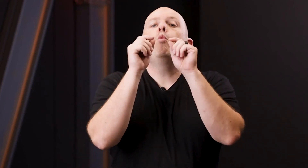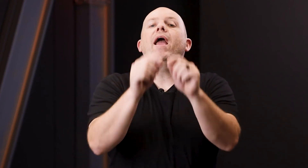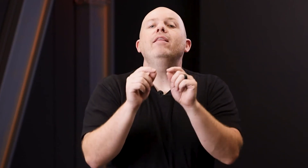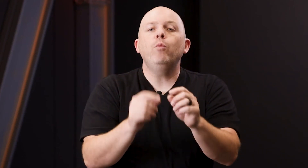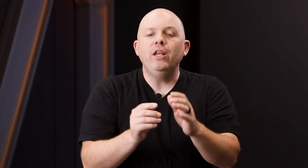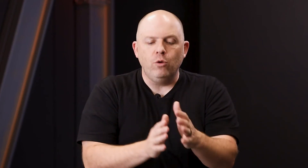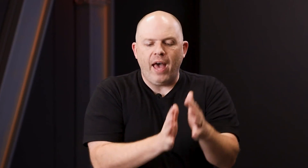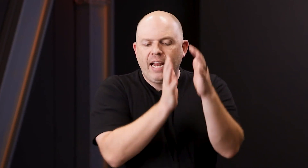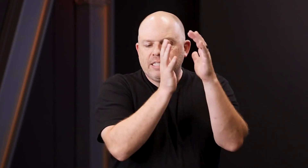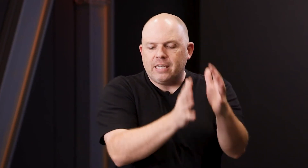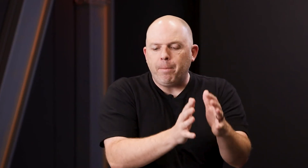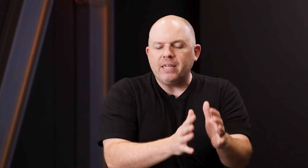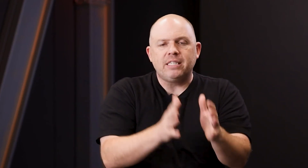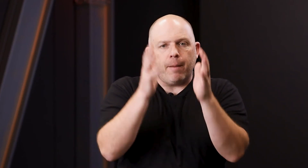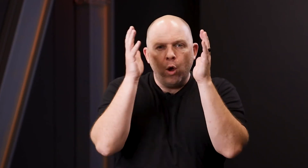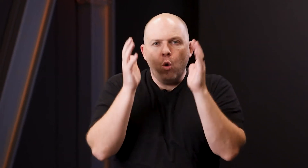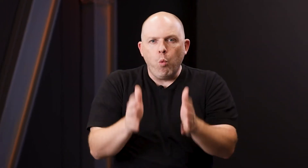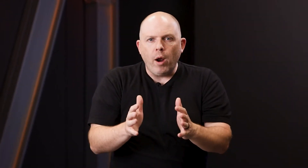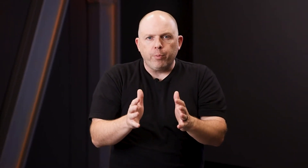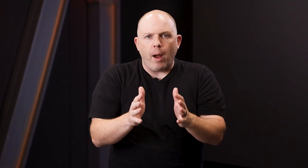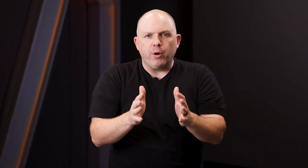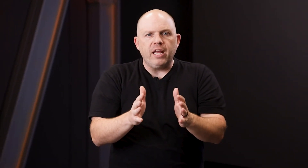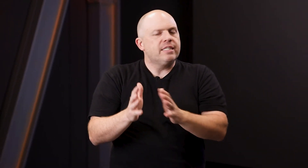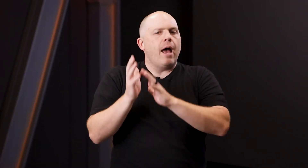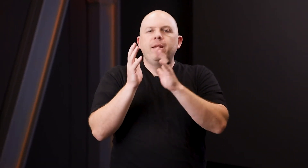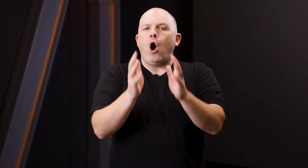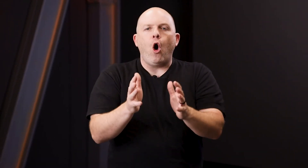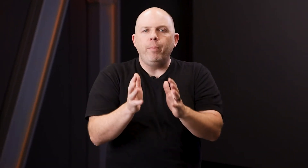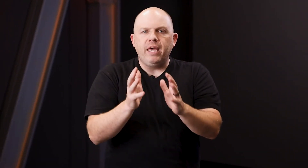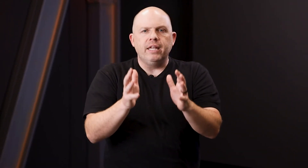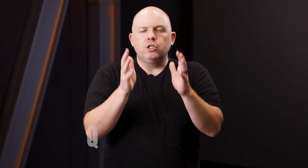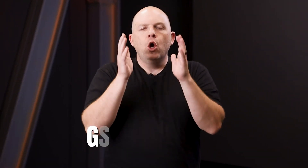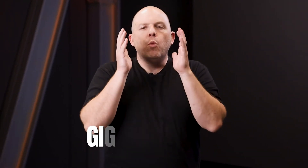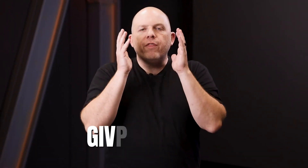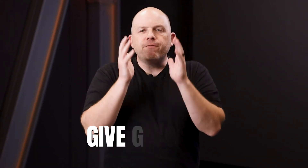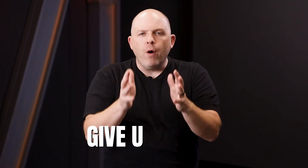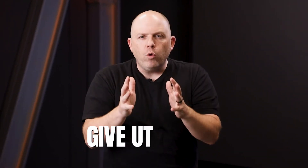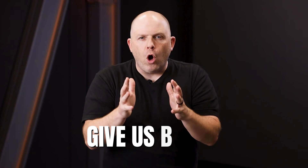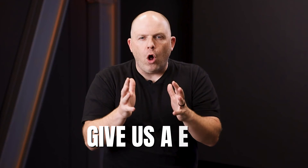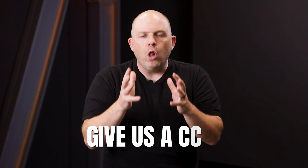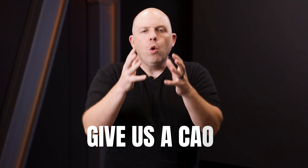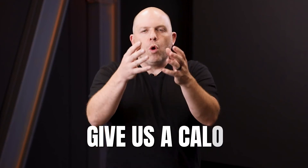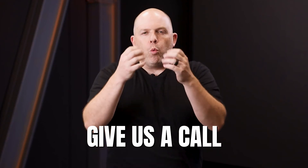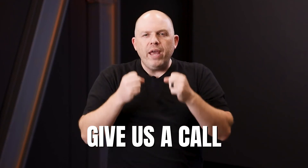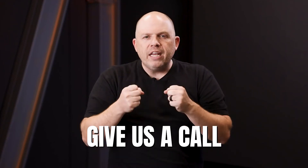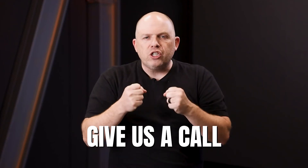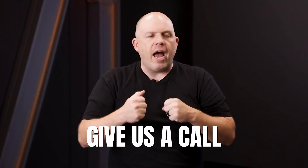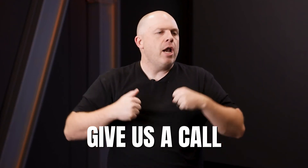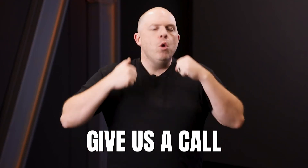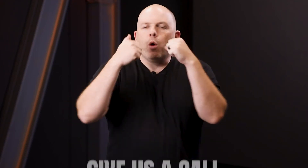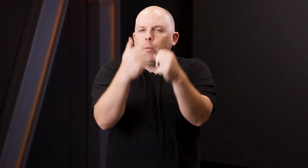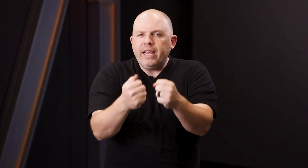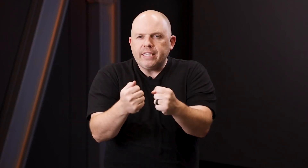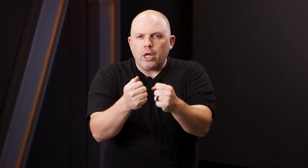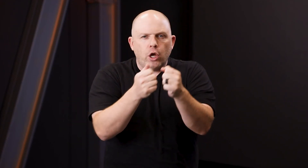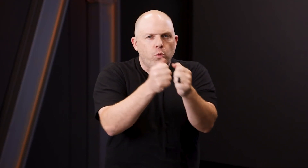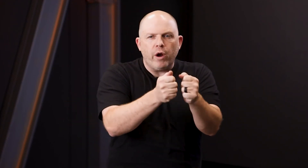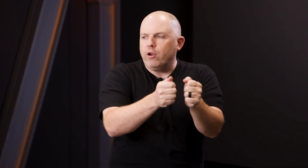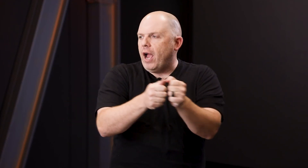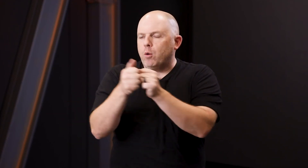way that we do that is step by step, one property at a time and it all begins with a phone call where we can chat, where we can take a look at where you're at and